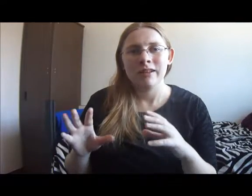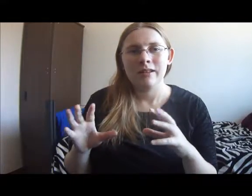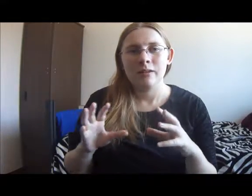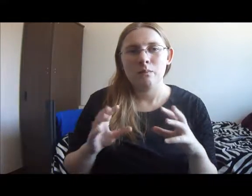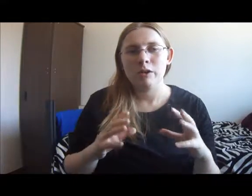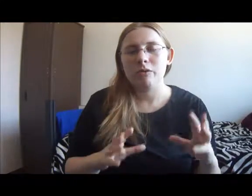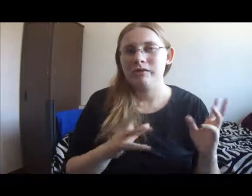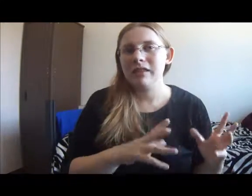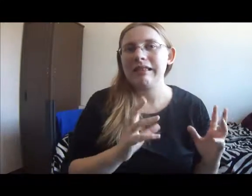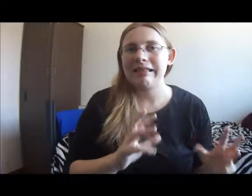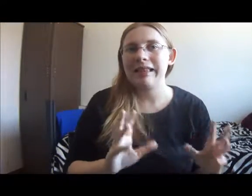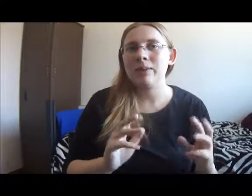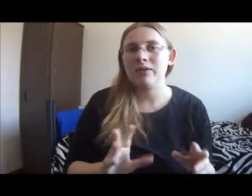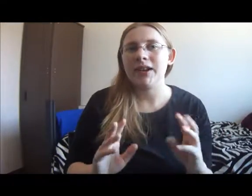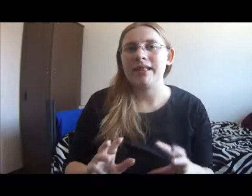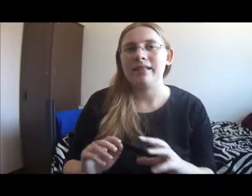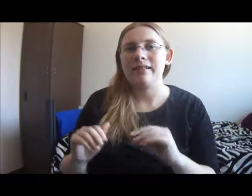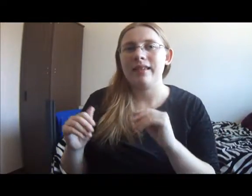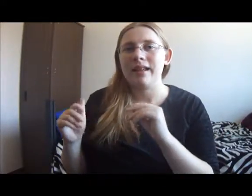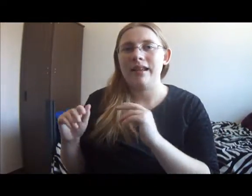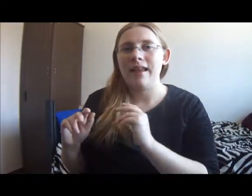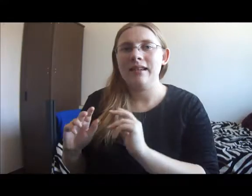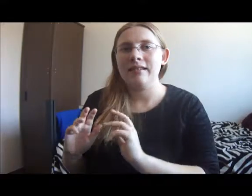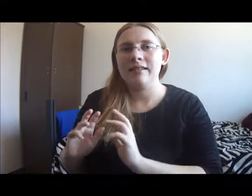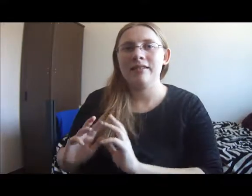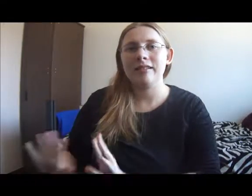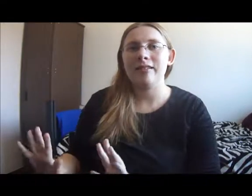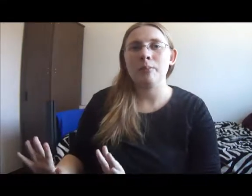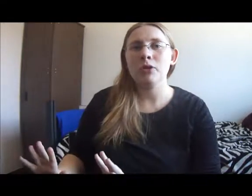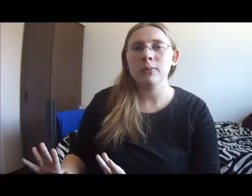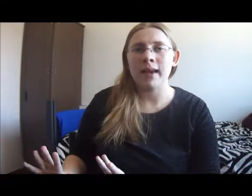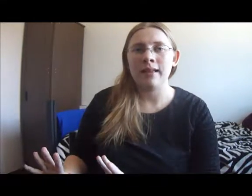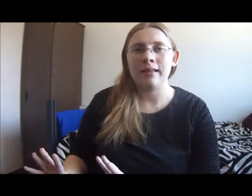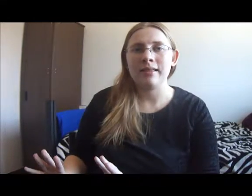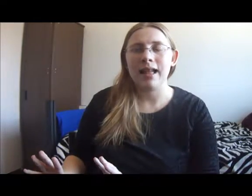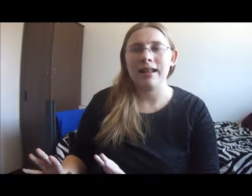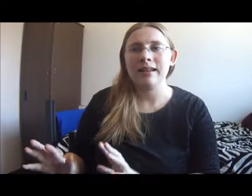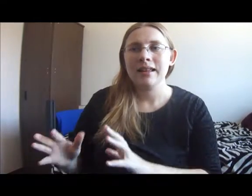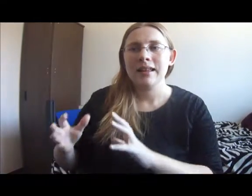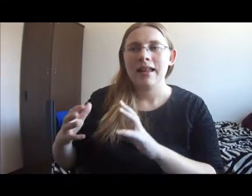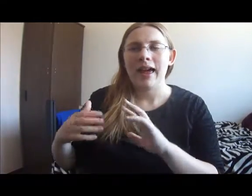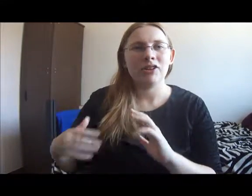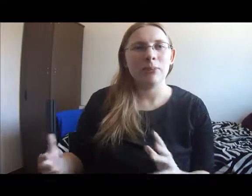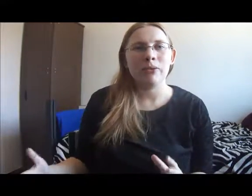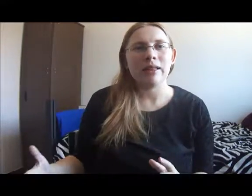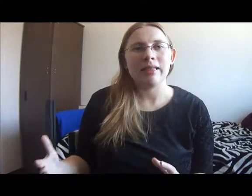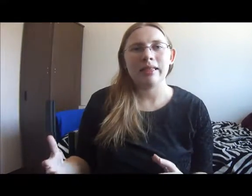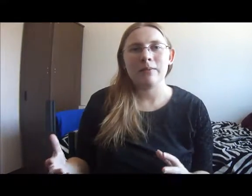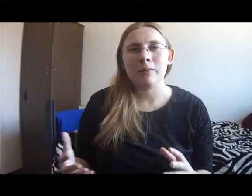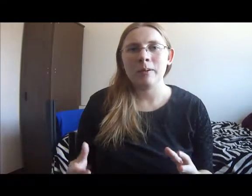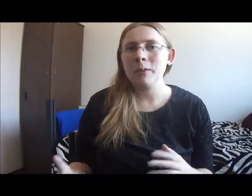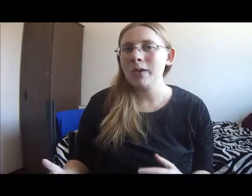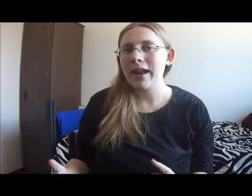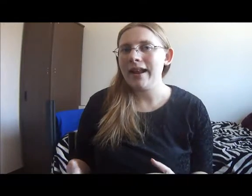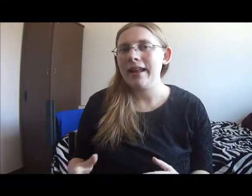Which we really see with Regulus and Sirius' pushback against that. Actually prevents them from communicating